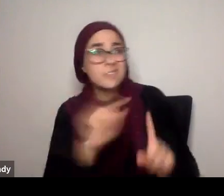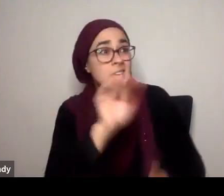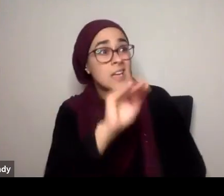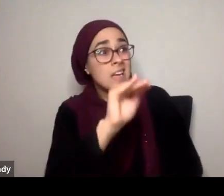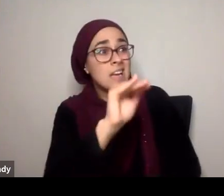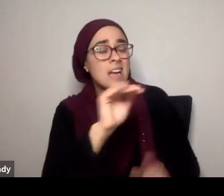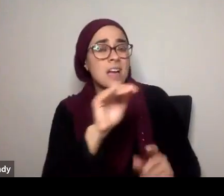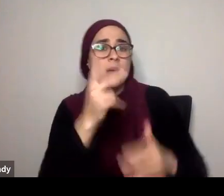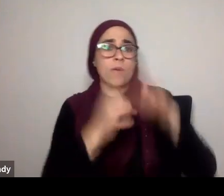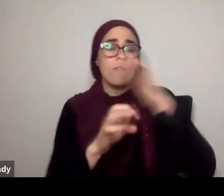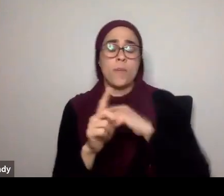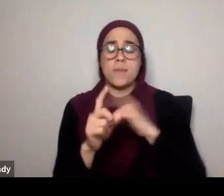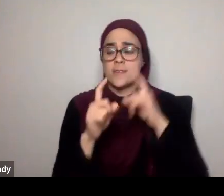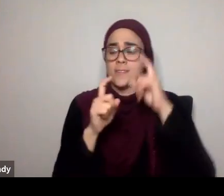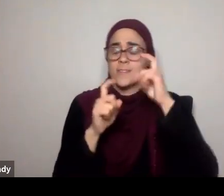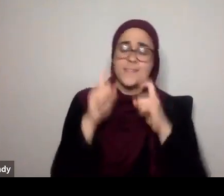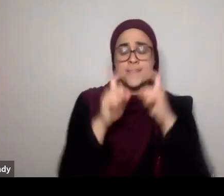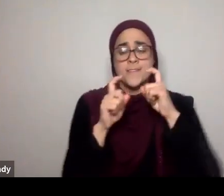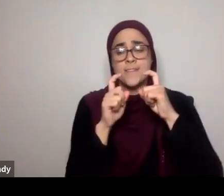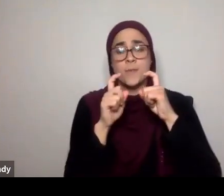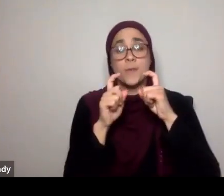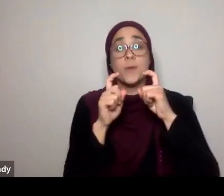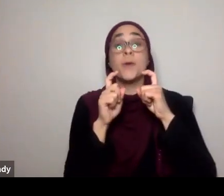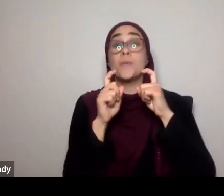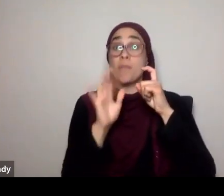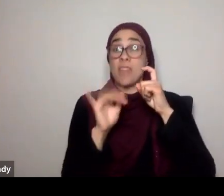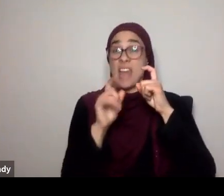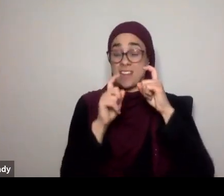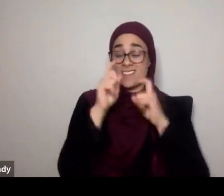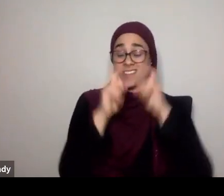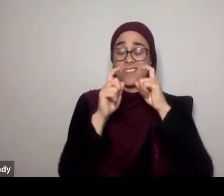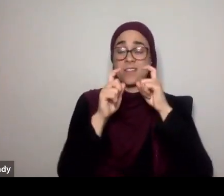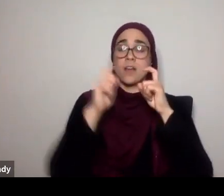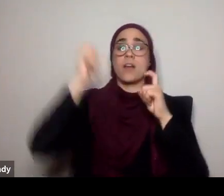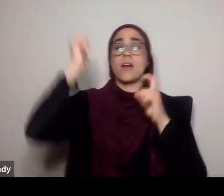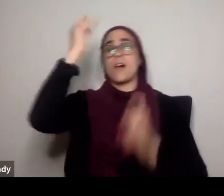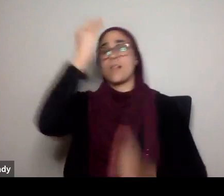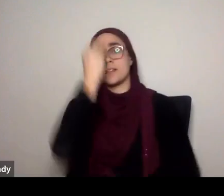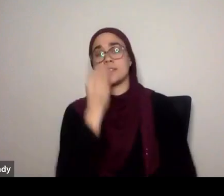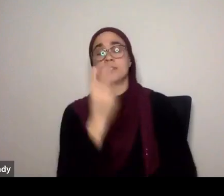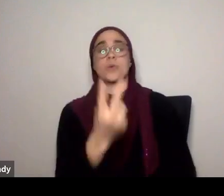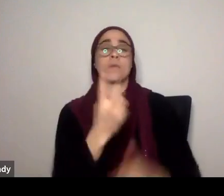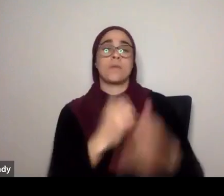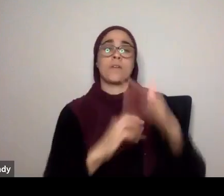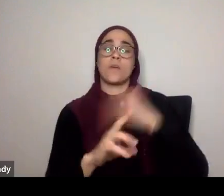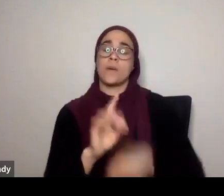know, told the Prophet, that this kind of behavior, should be minimized,